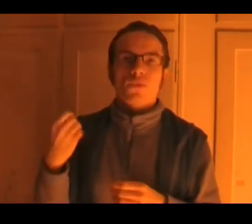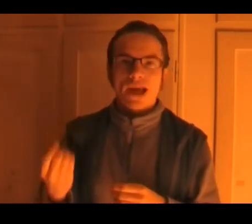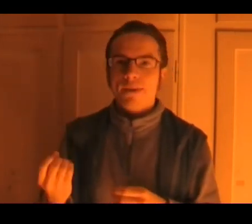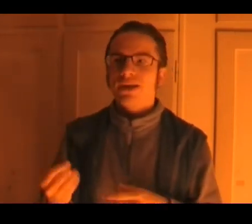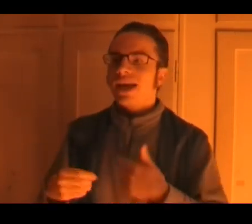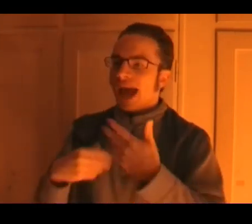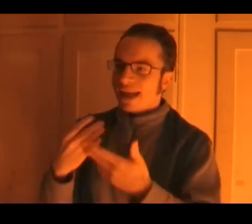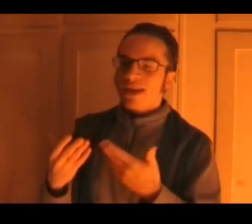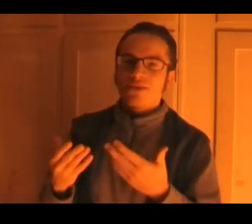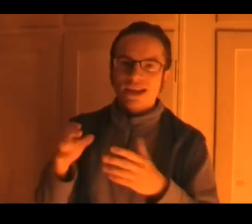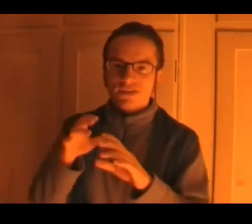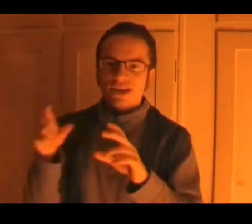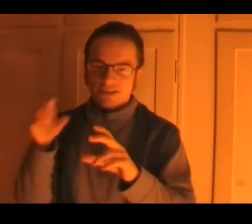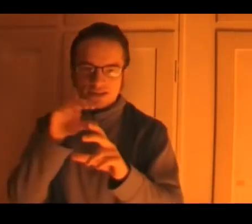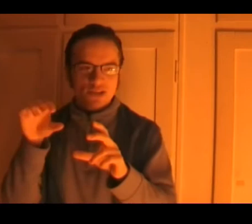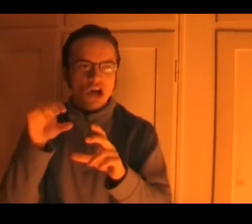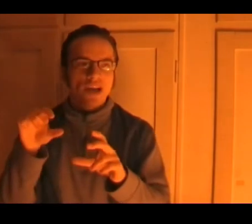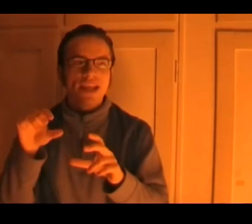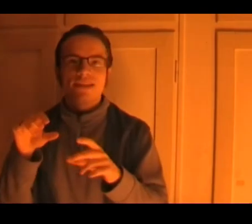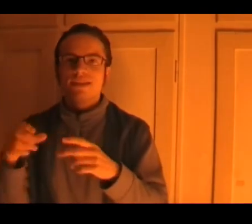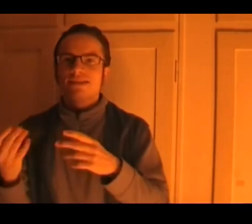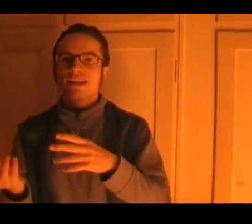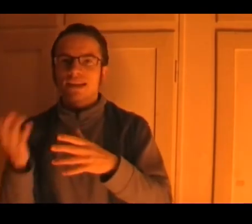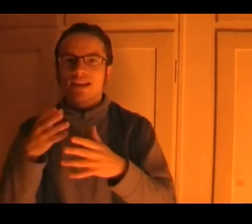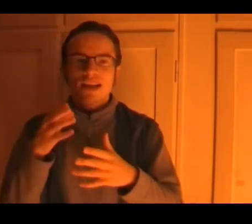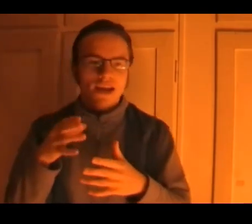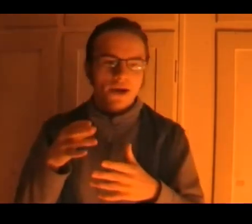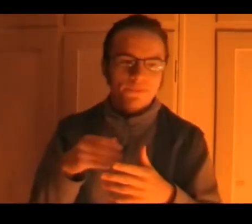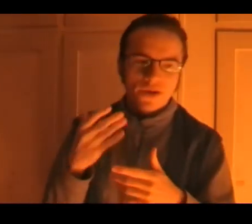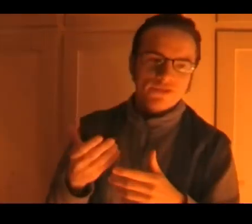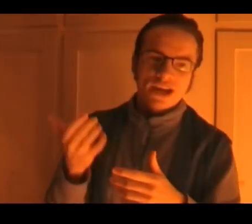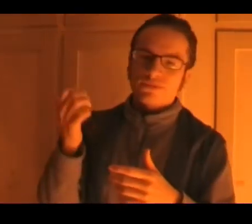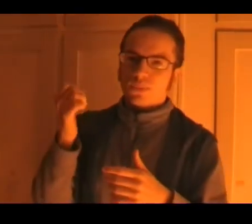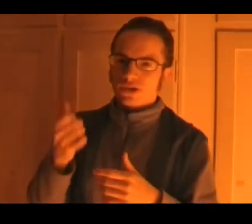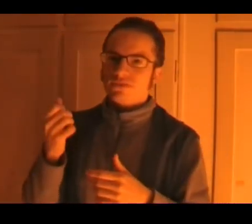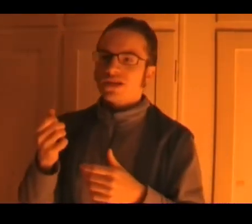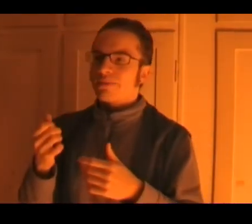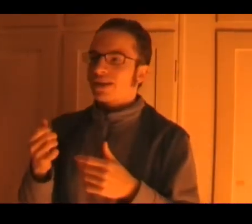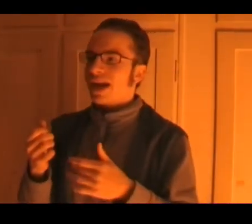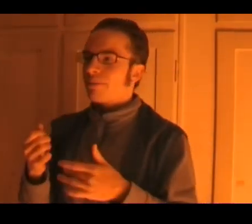what happened and there they even cut in these little um you know every time someone stops the camera